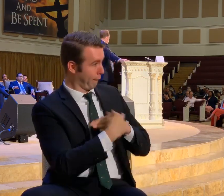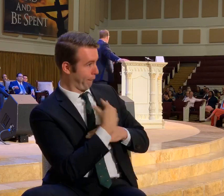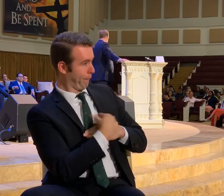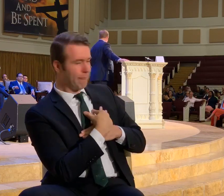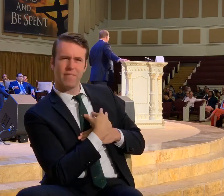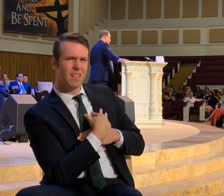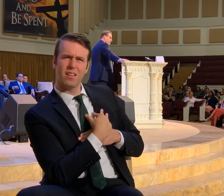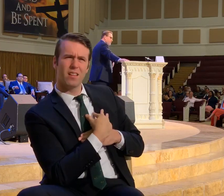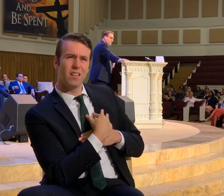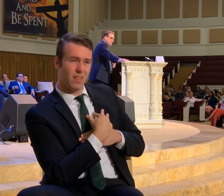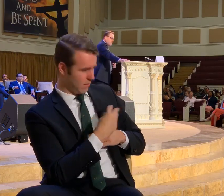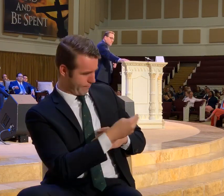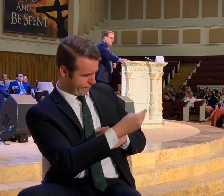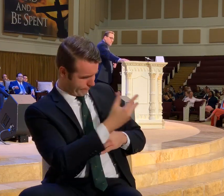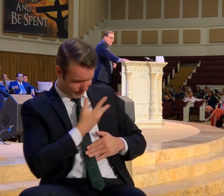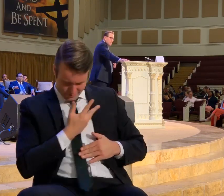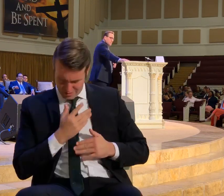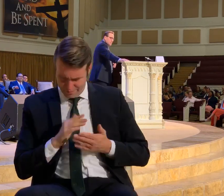Ignorant rubs off.